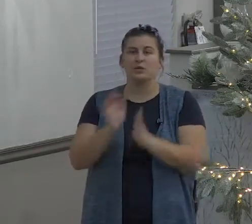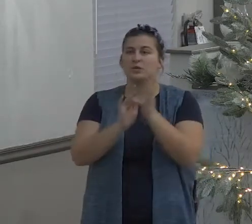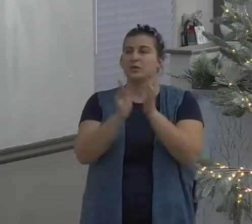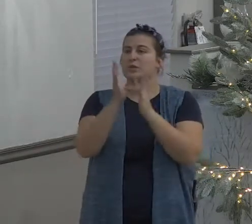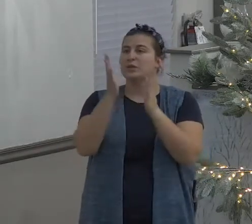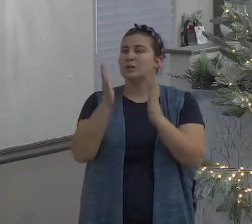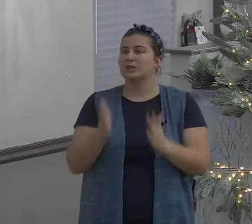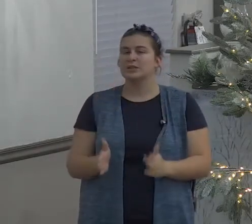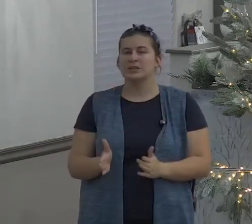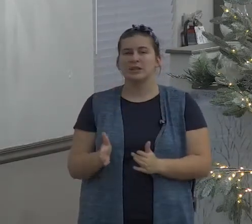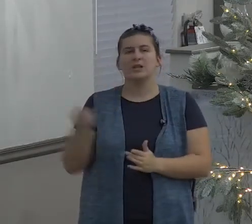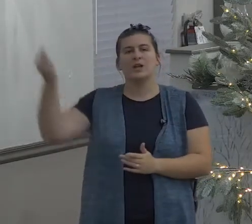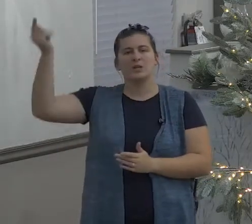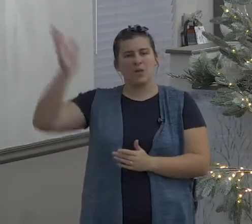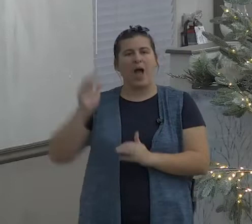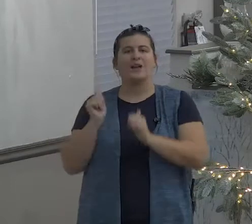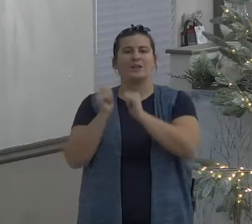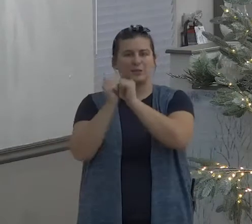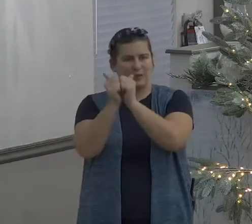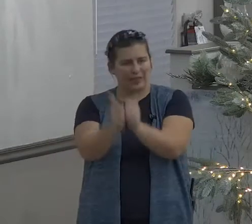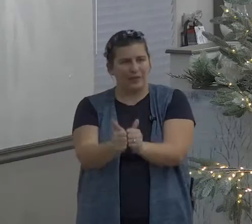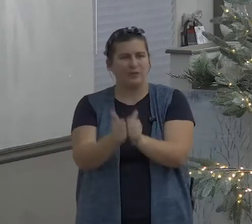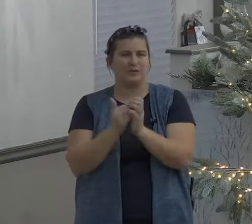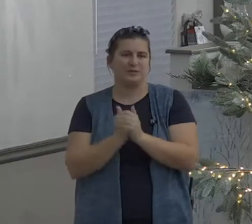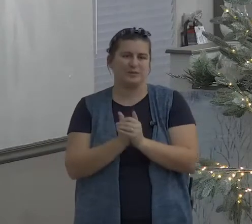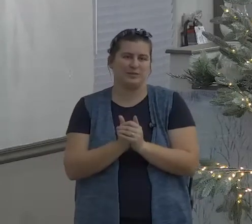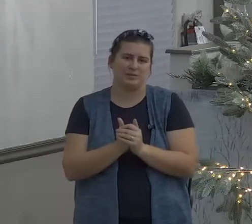never leave thee nor forsake thee